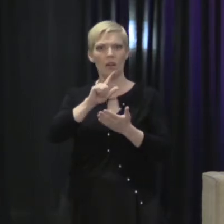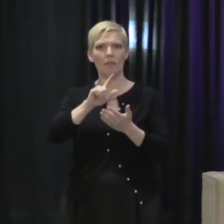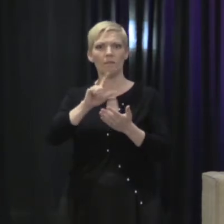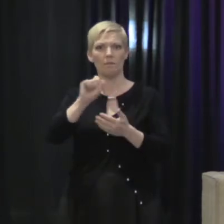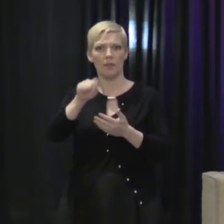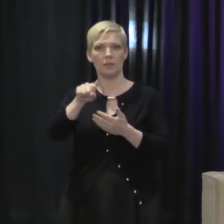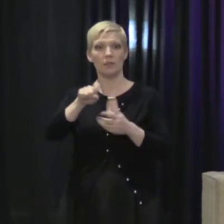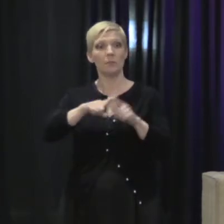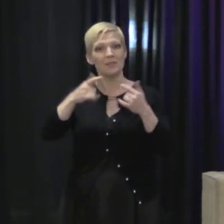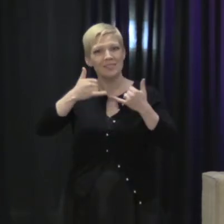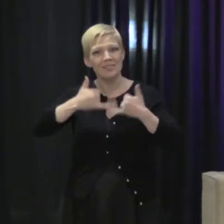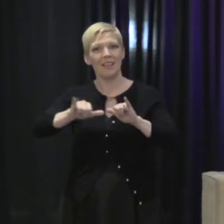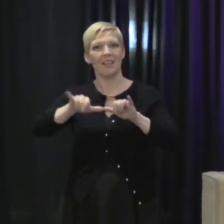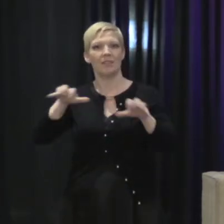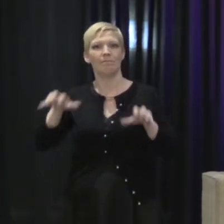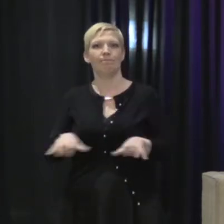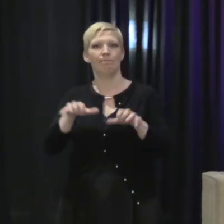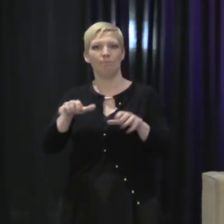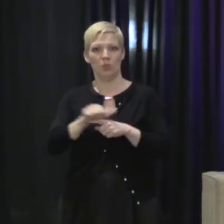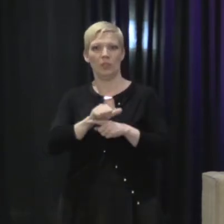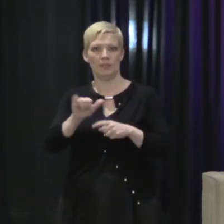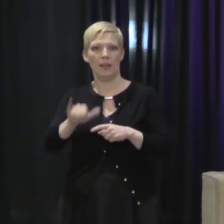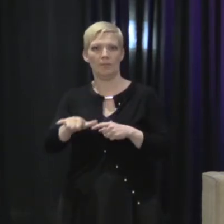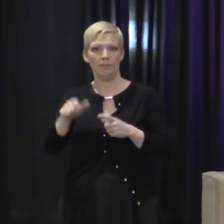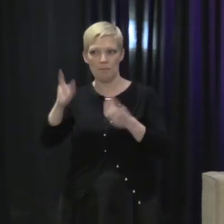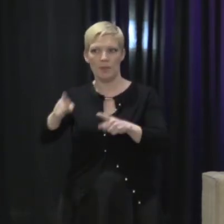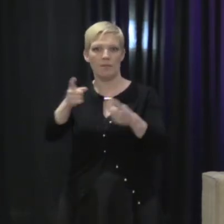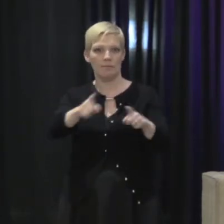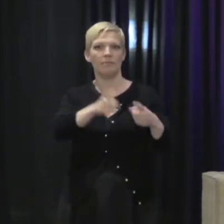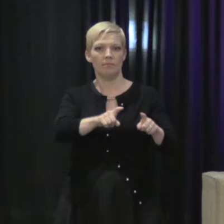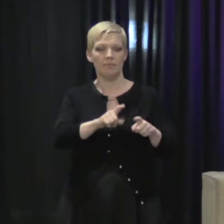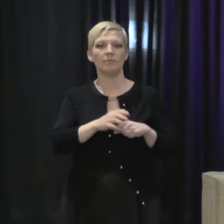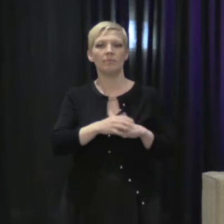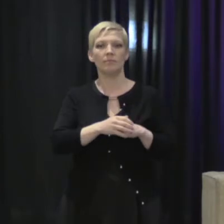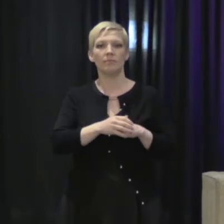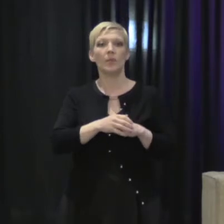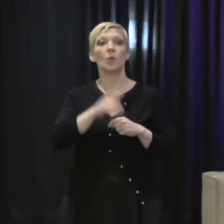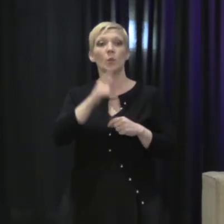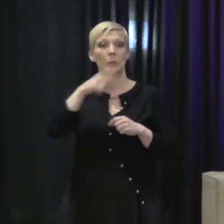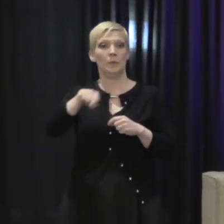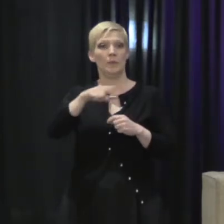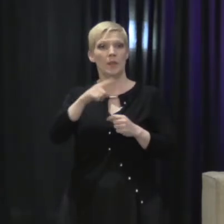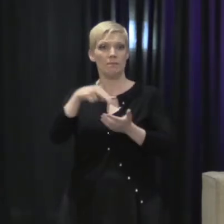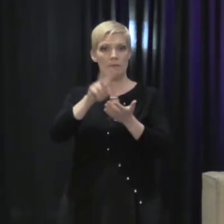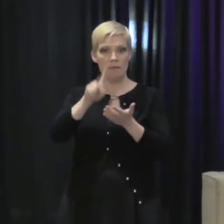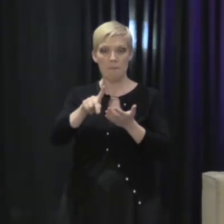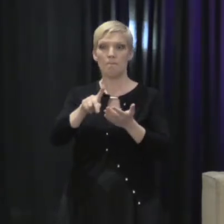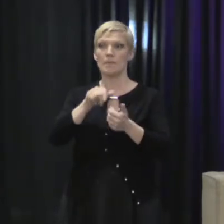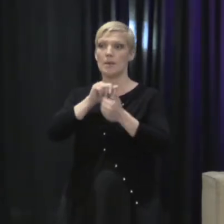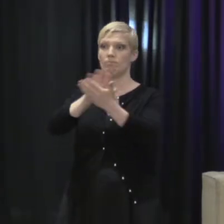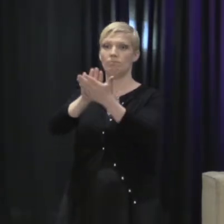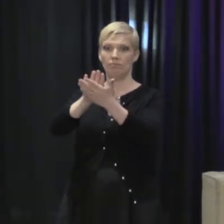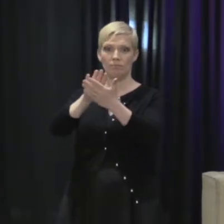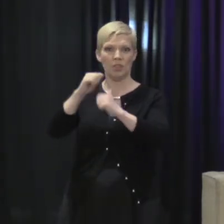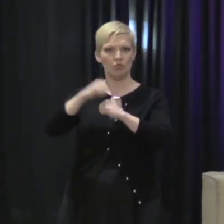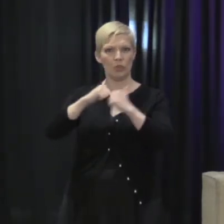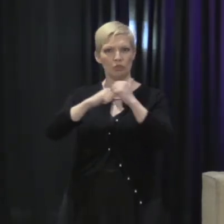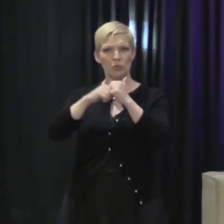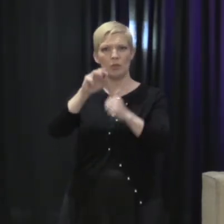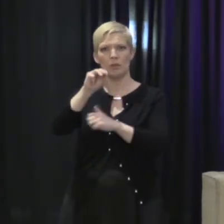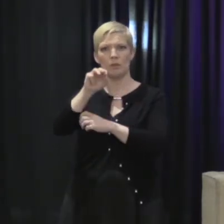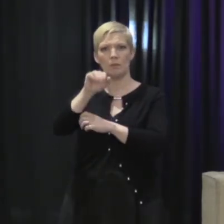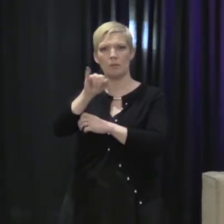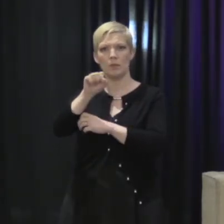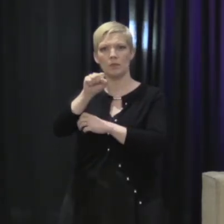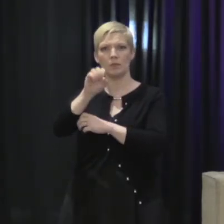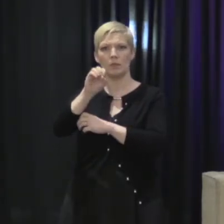And so, only if survivors stand up and challenge the status quo of structural misogyny, and if we all call